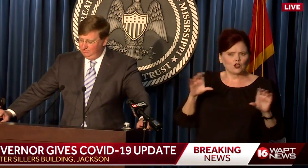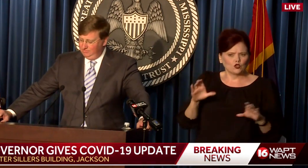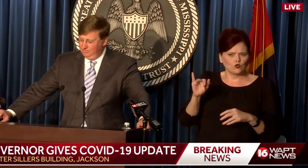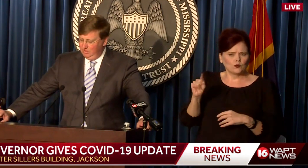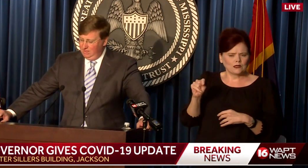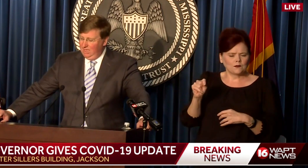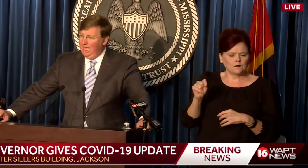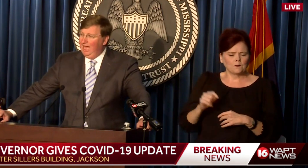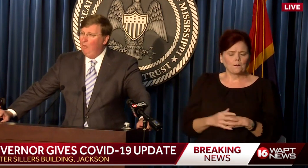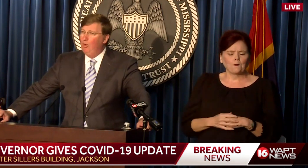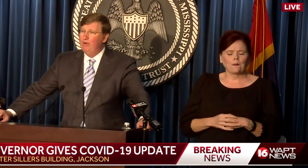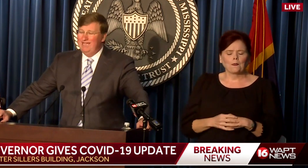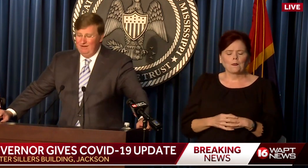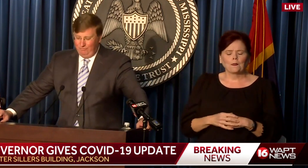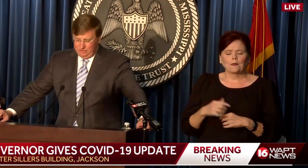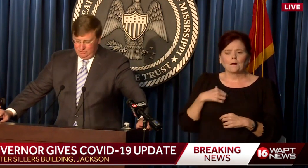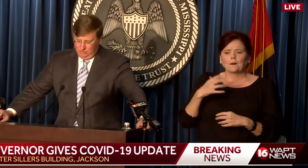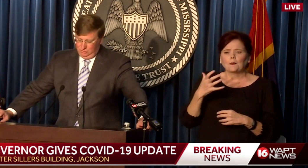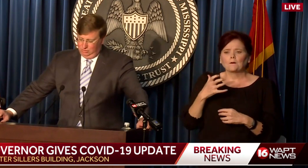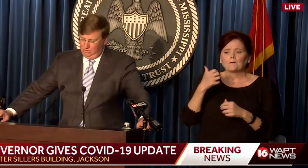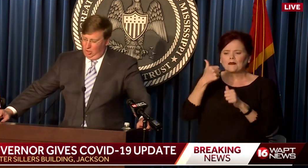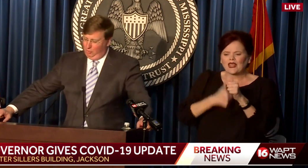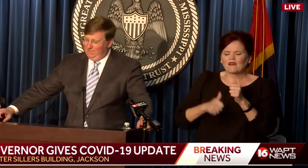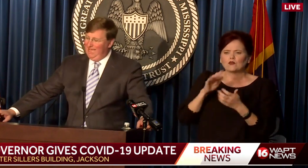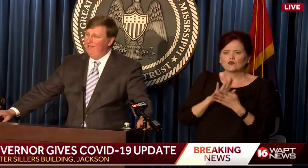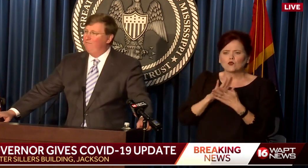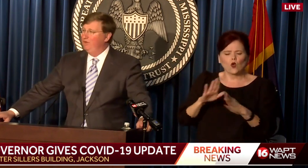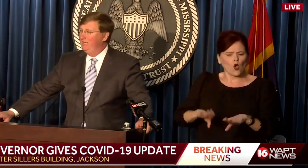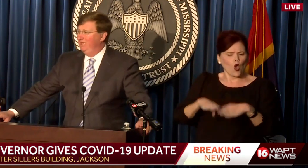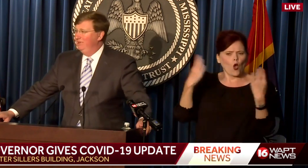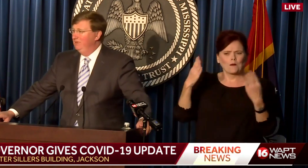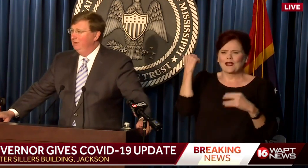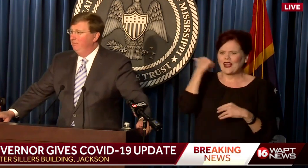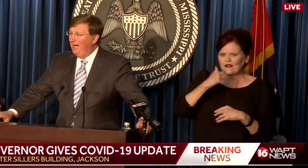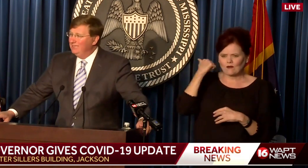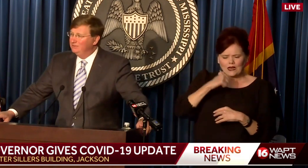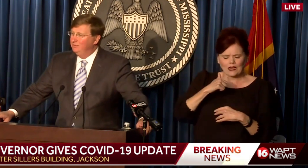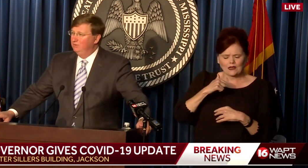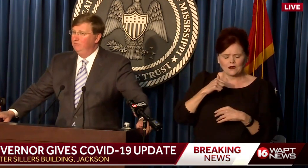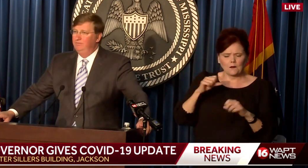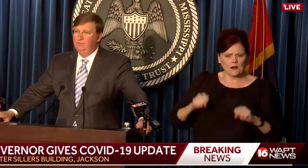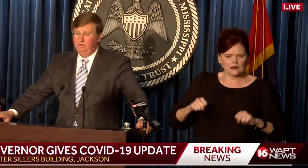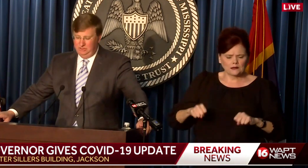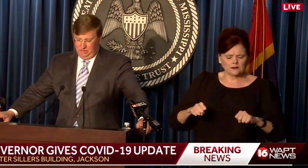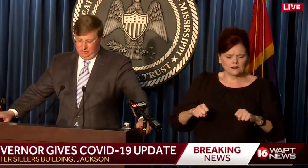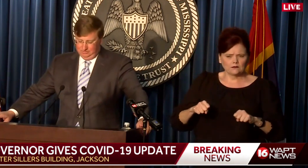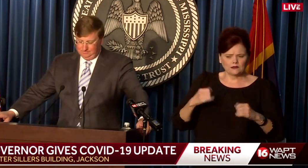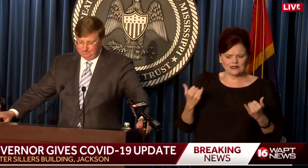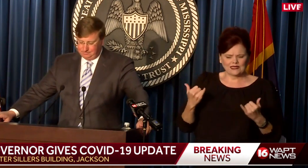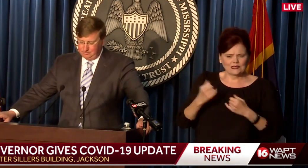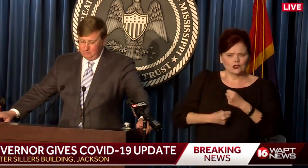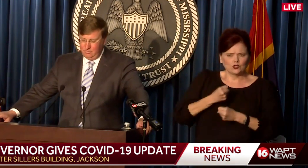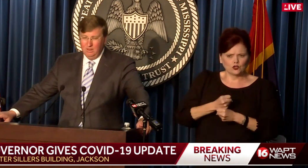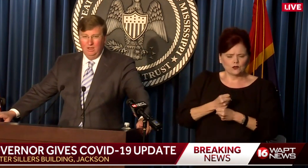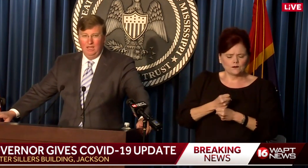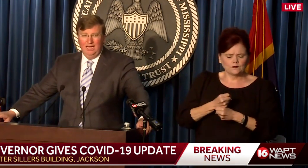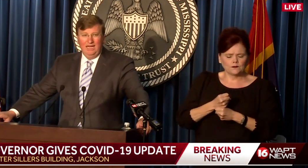do so. I want every school open every day possible this year